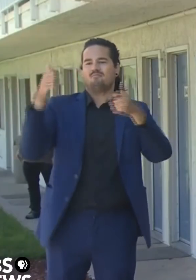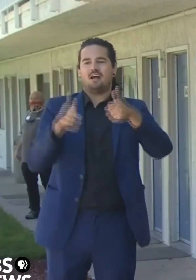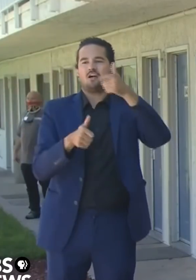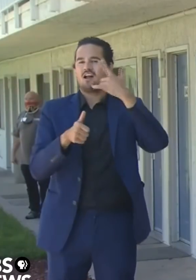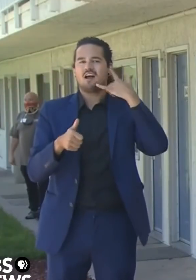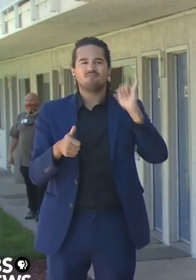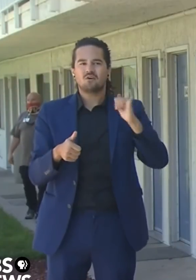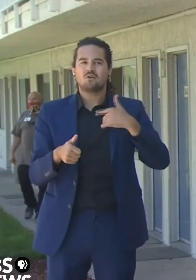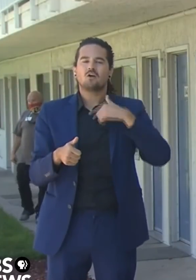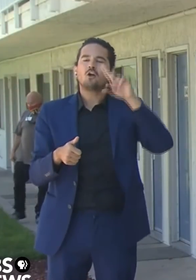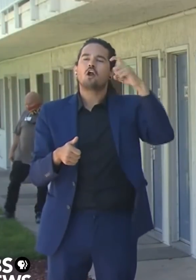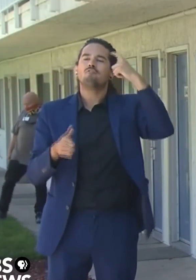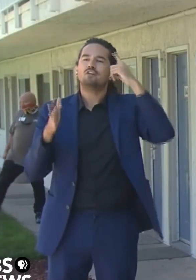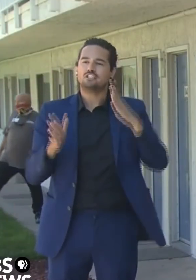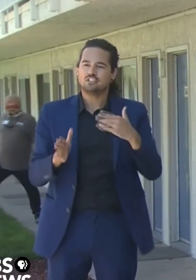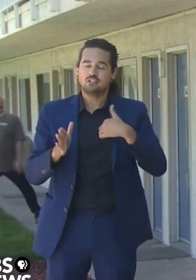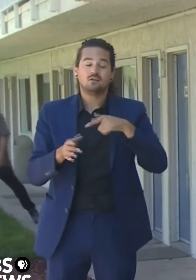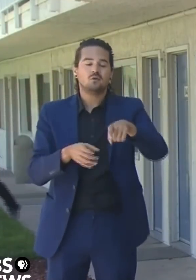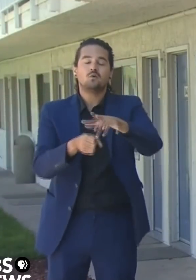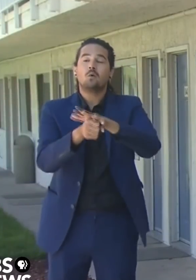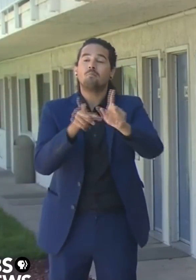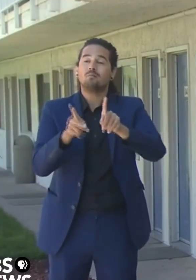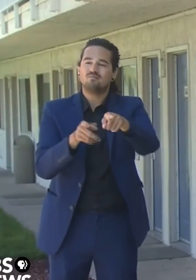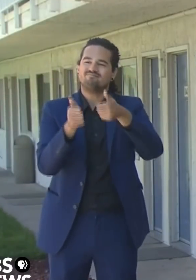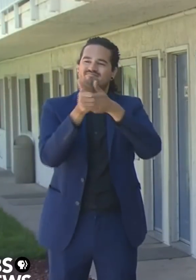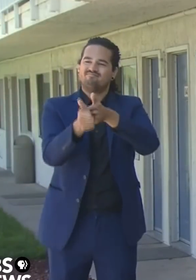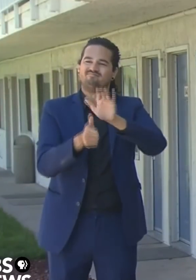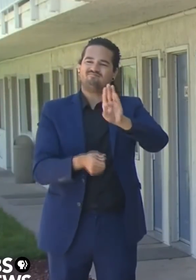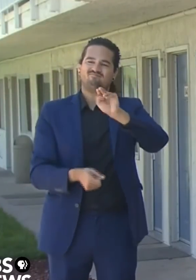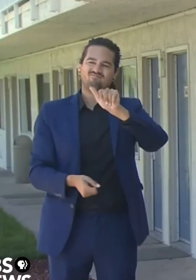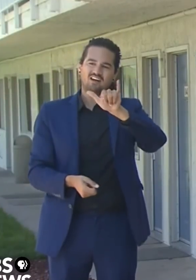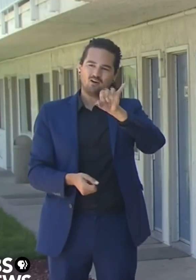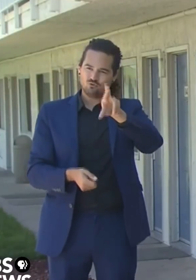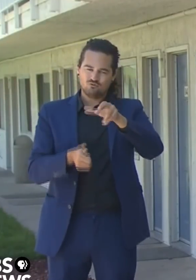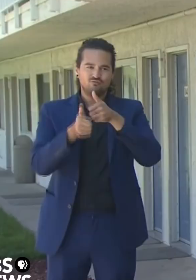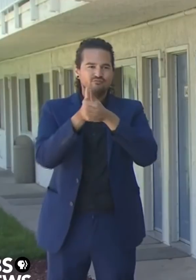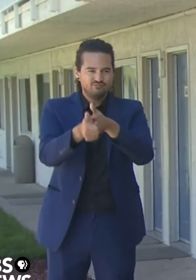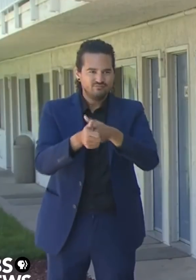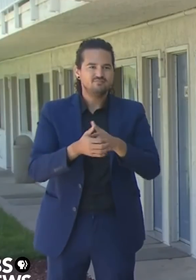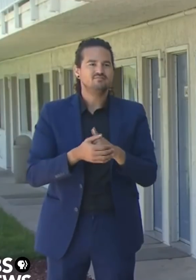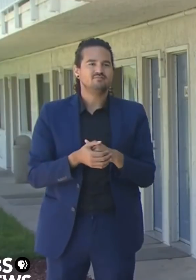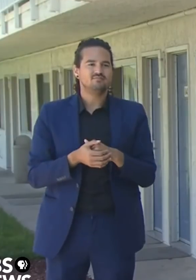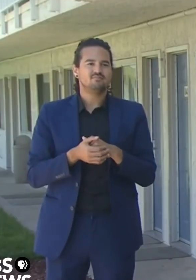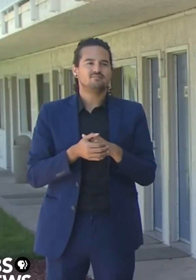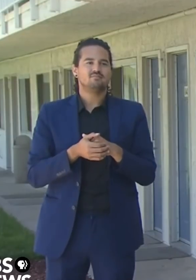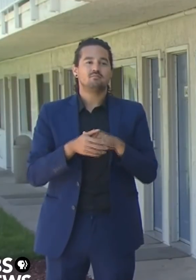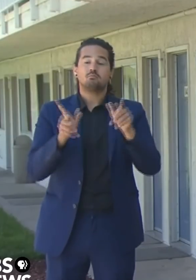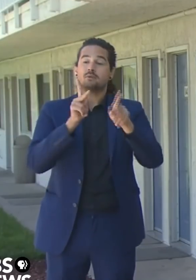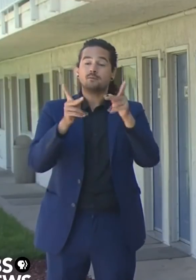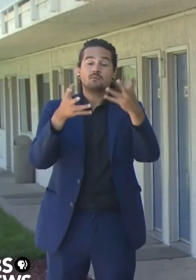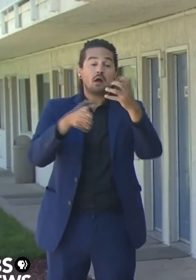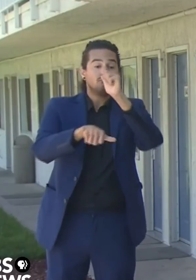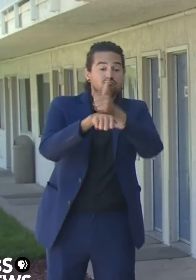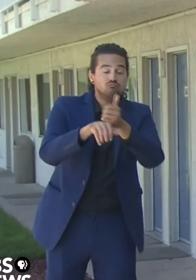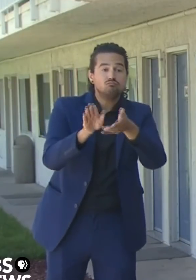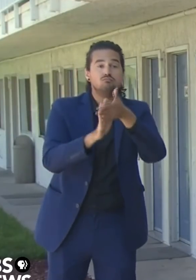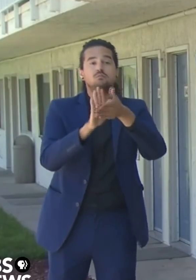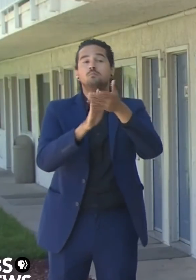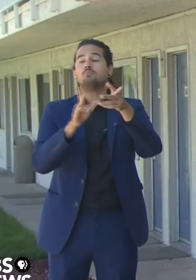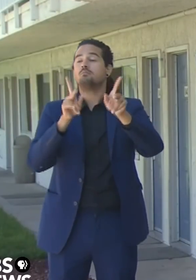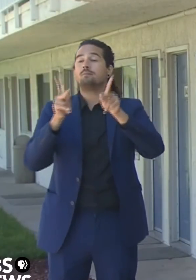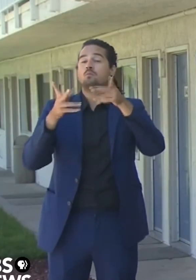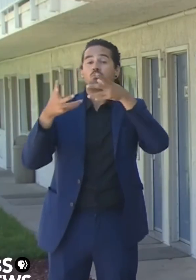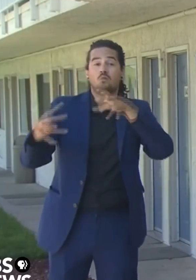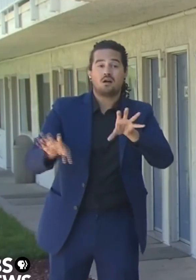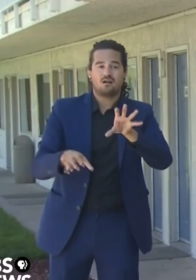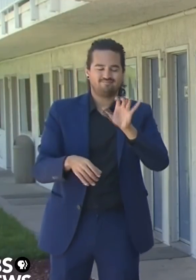level that counties participate or cities participate in this program. But those counties, those cities that do,